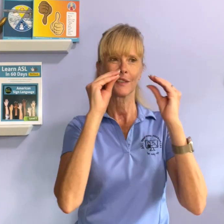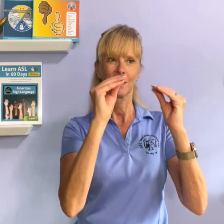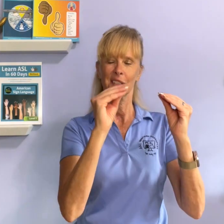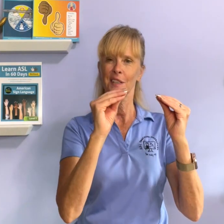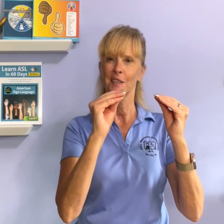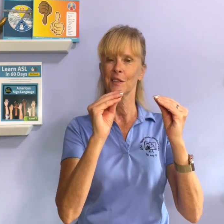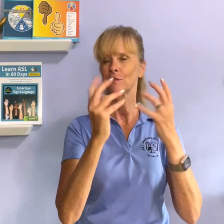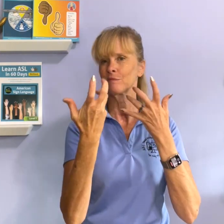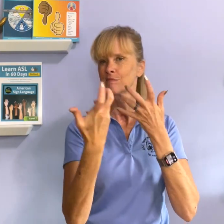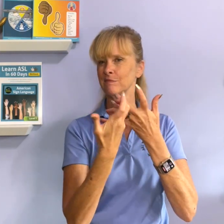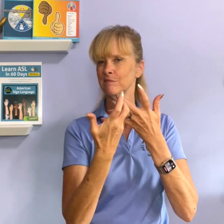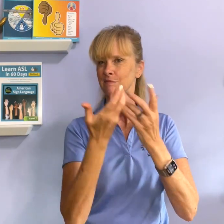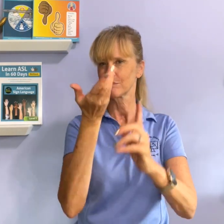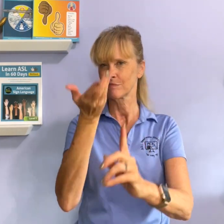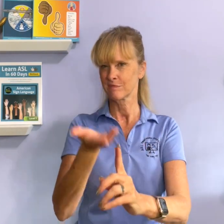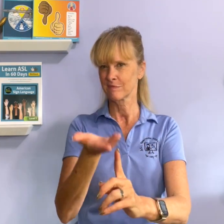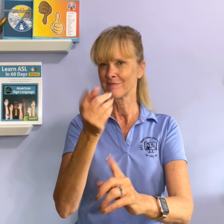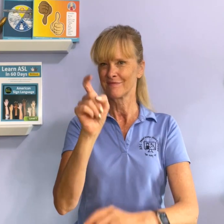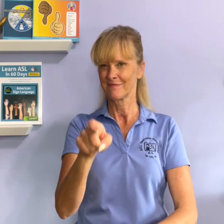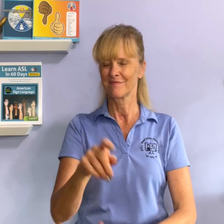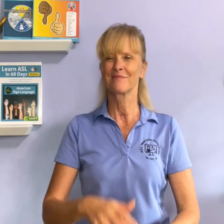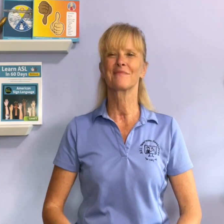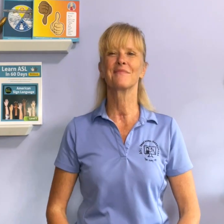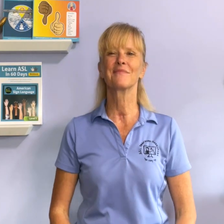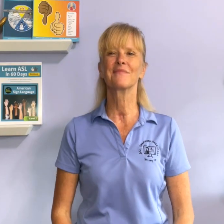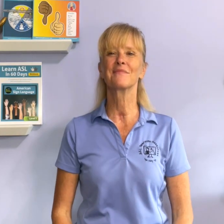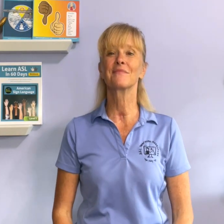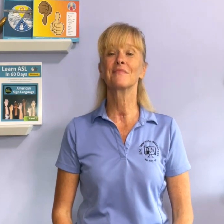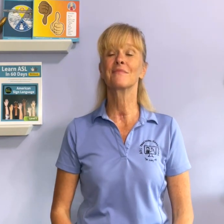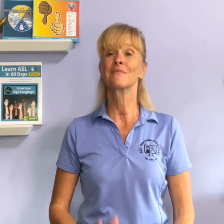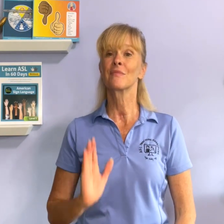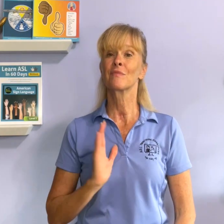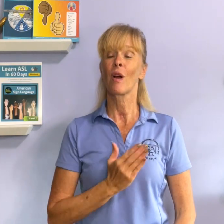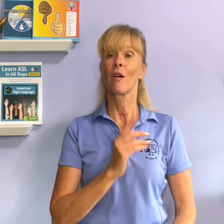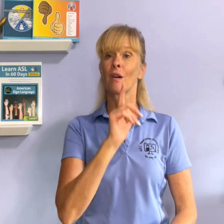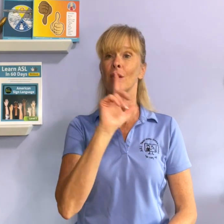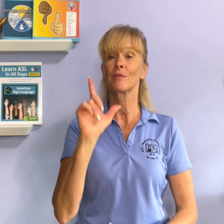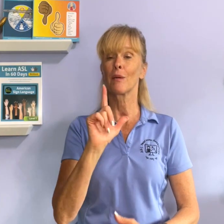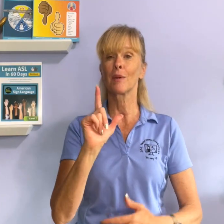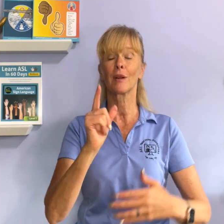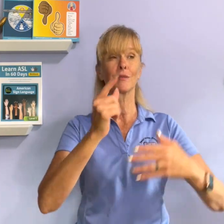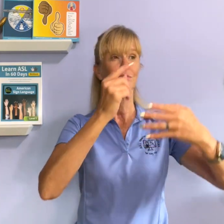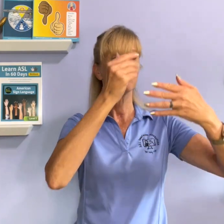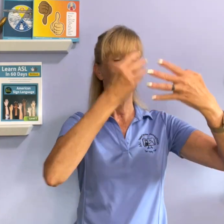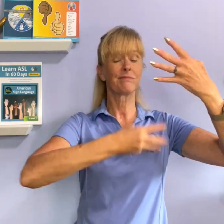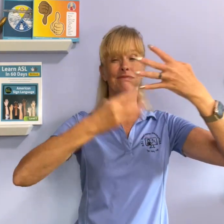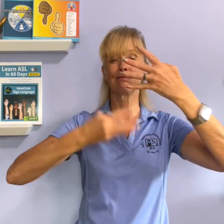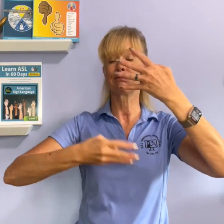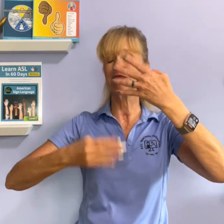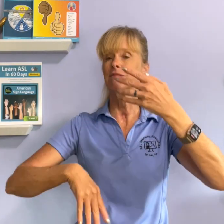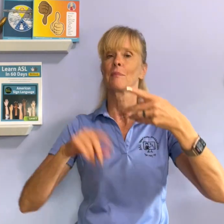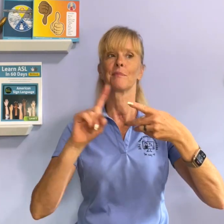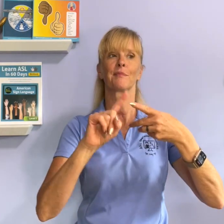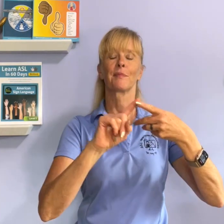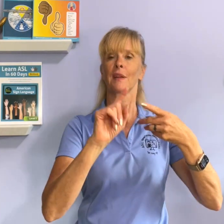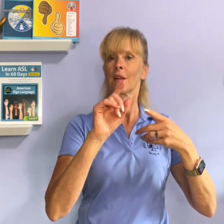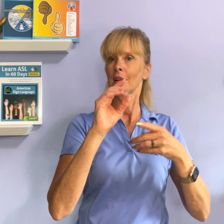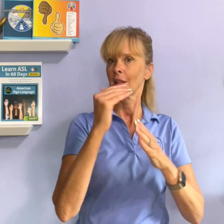designed specifically for you our vast library is filled with lessons flashcards games